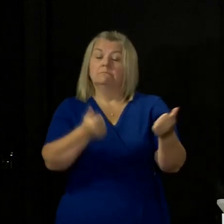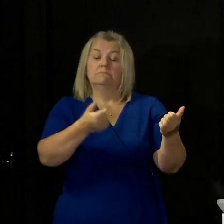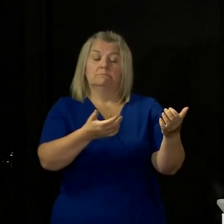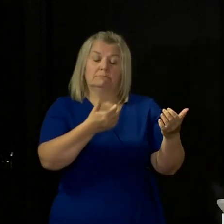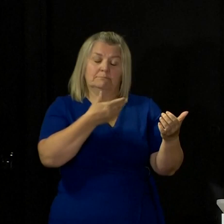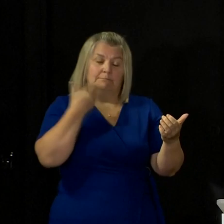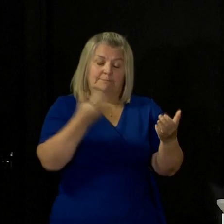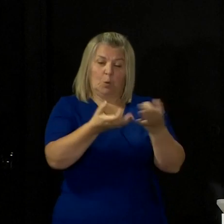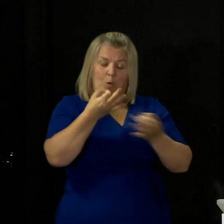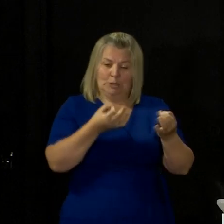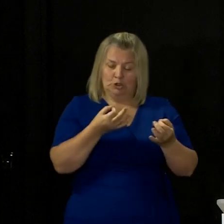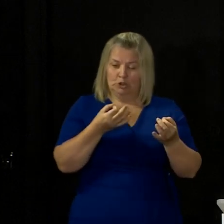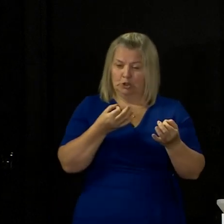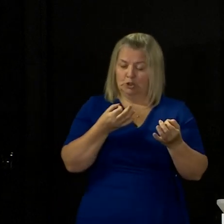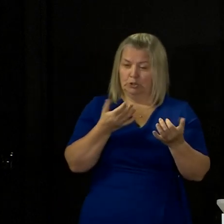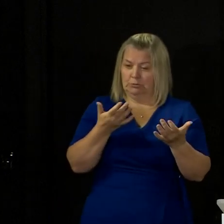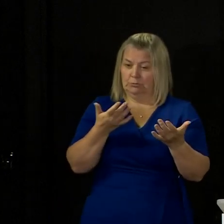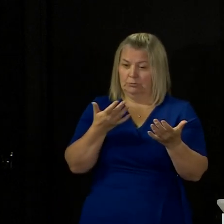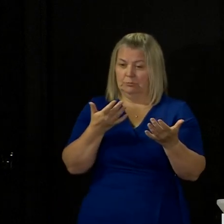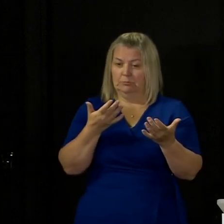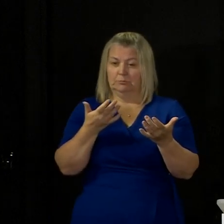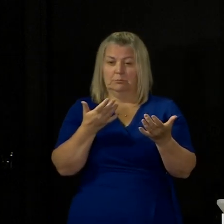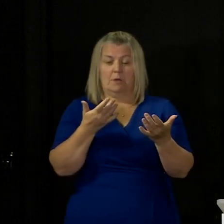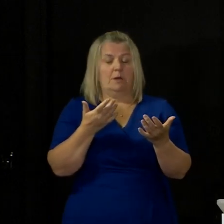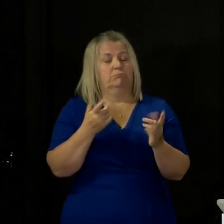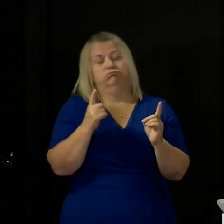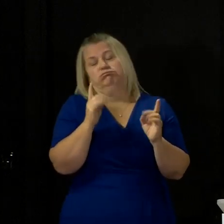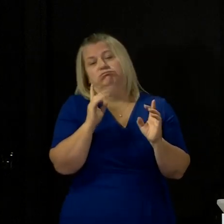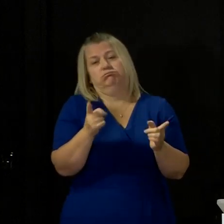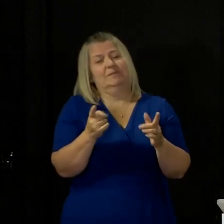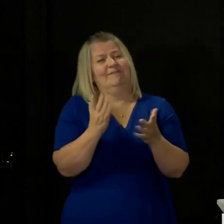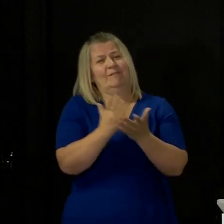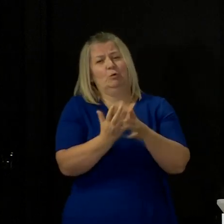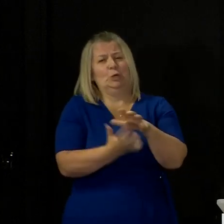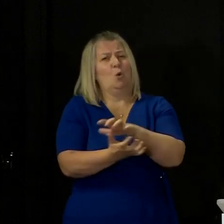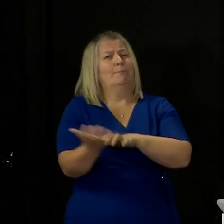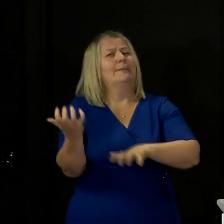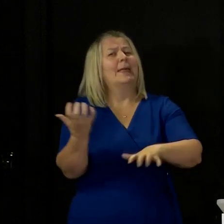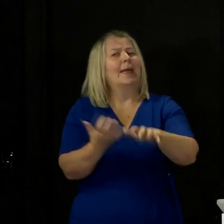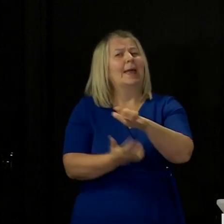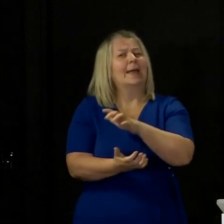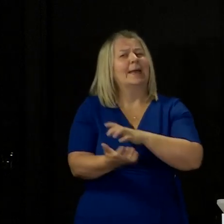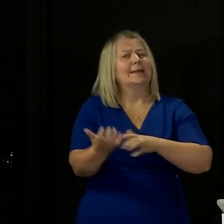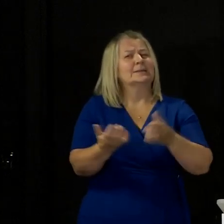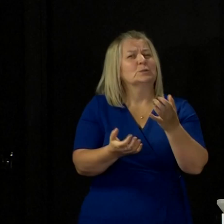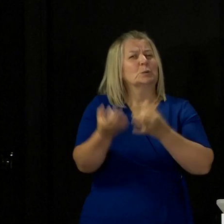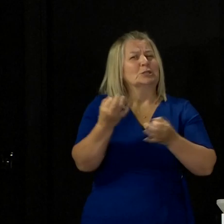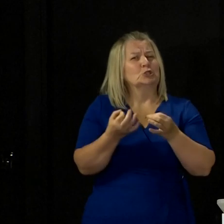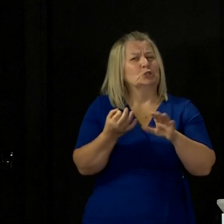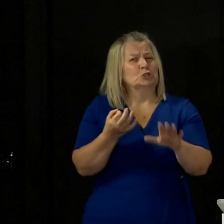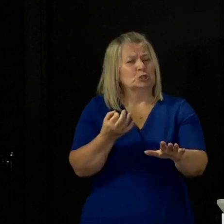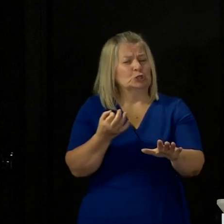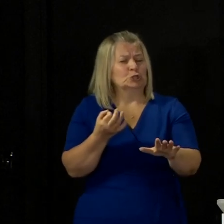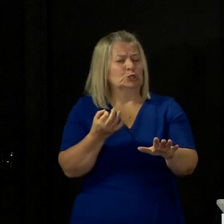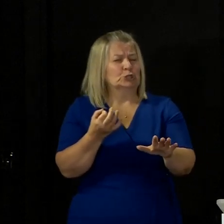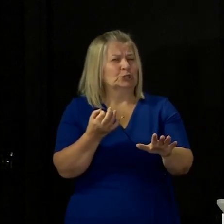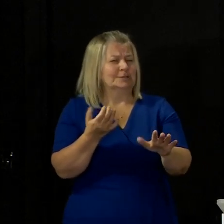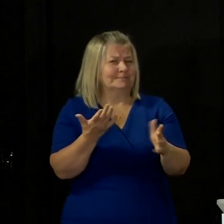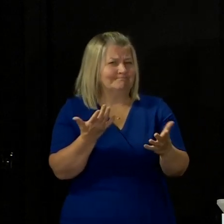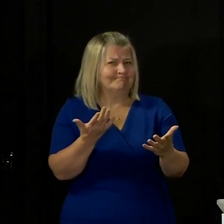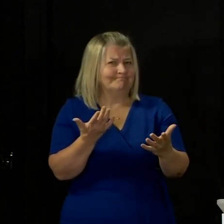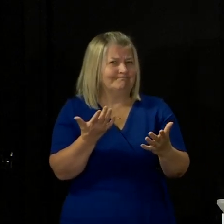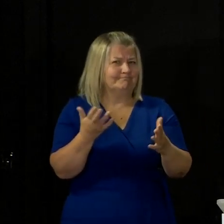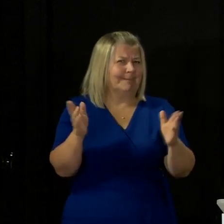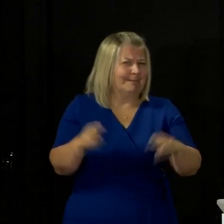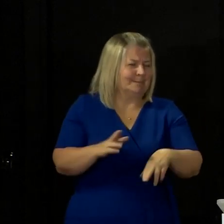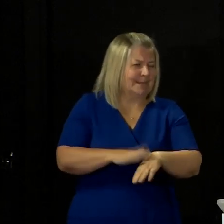know I want to answer it today but I can't possibly do justice to the complexities that underlie that question in the time I have today the Health Secretary may want to say a bit more as